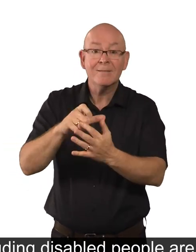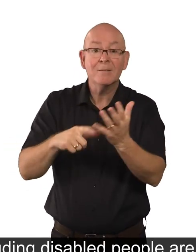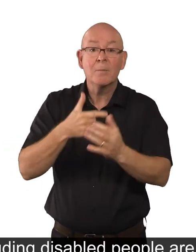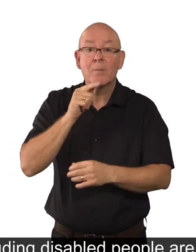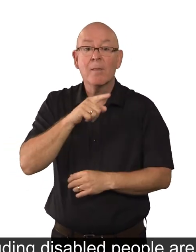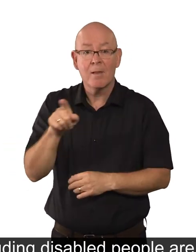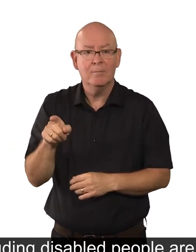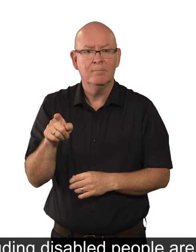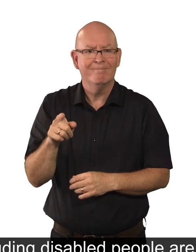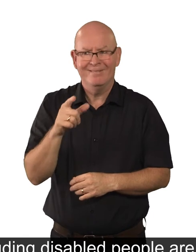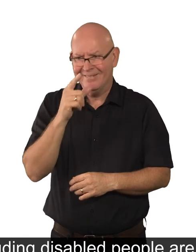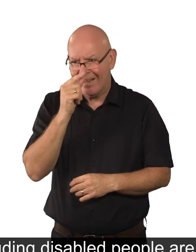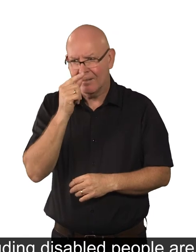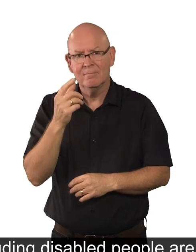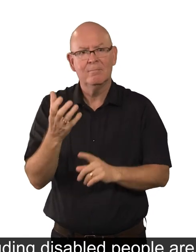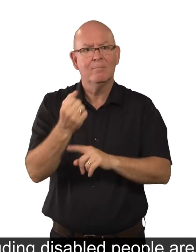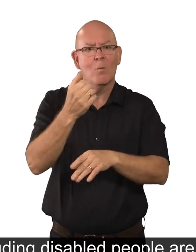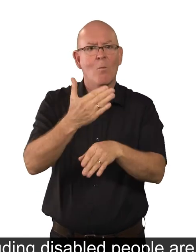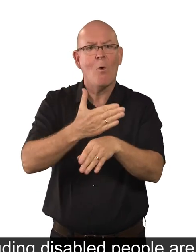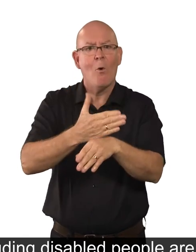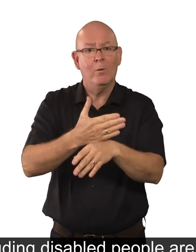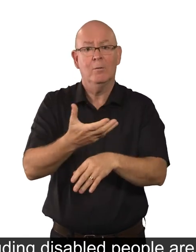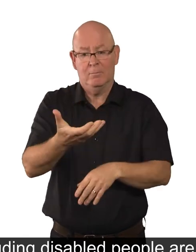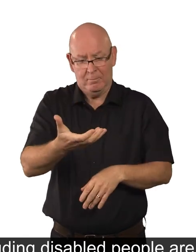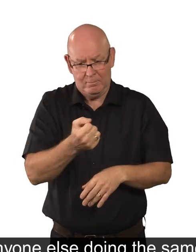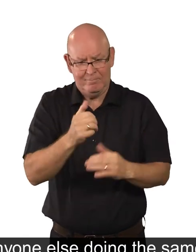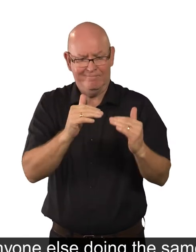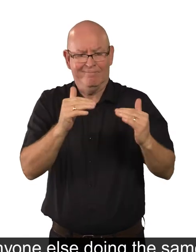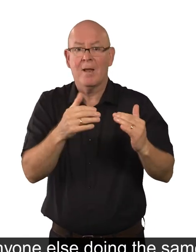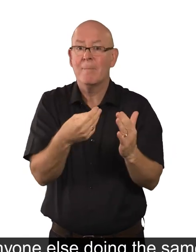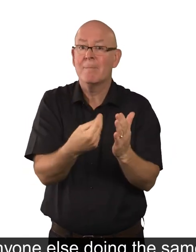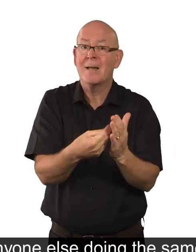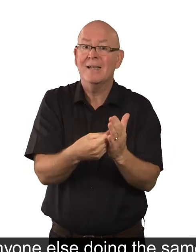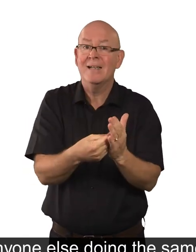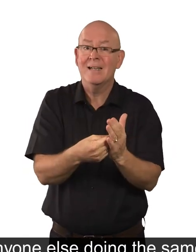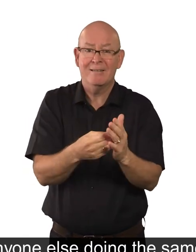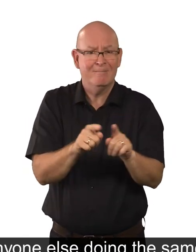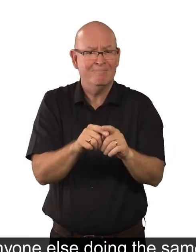are able to work and earn the same money as anyone else doing the same job.